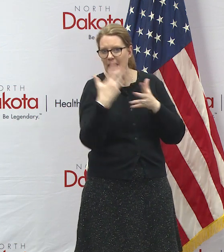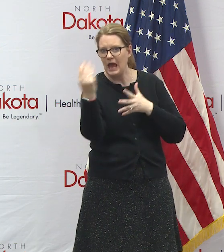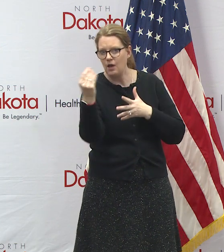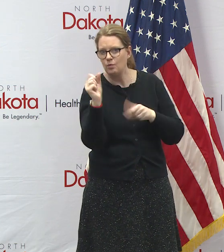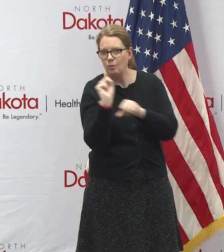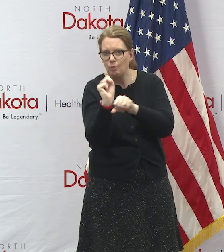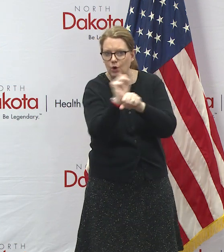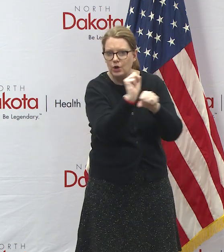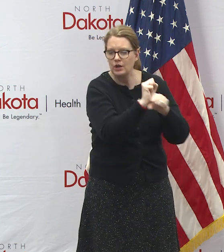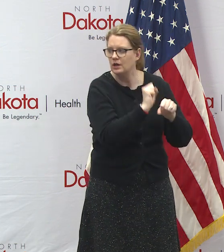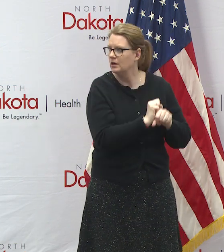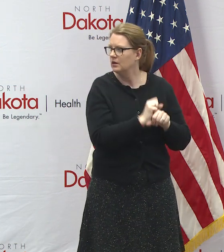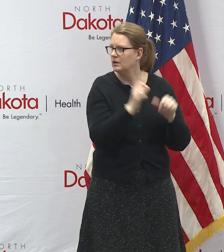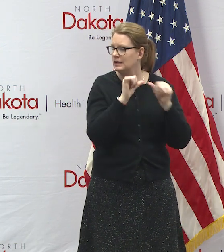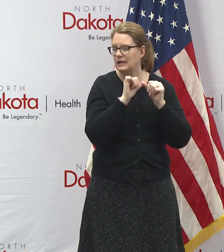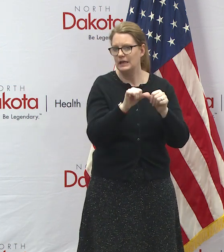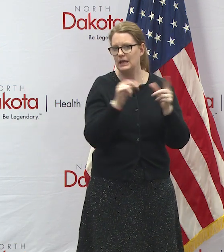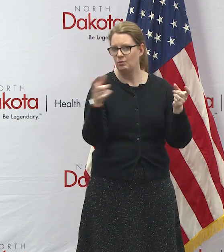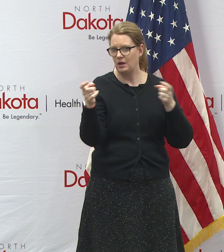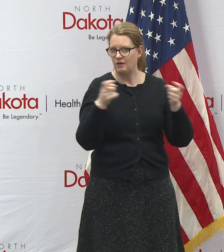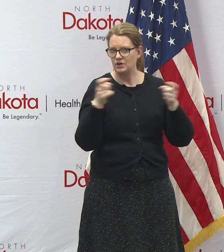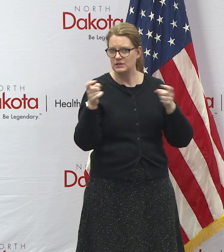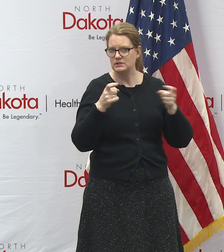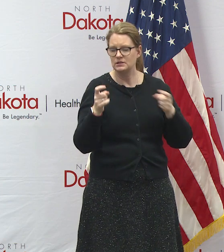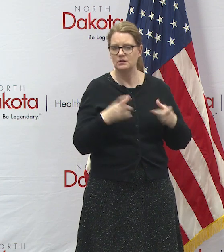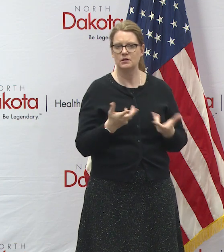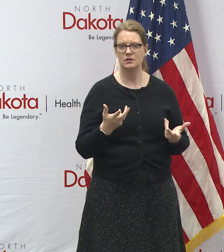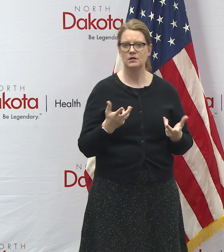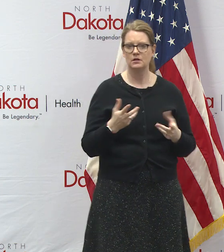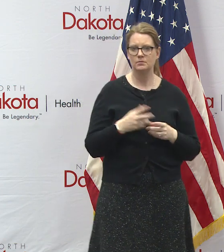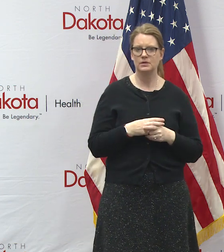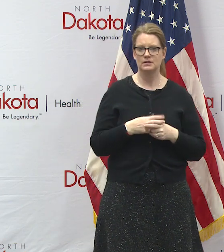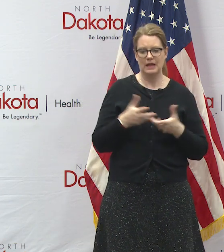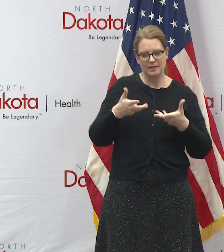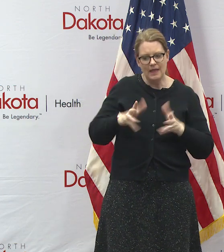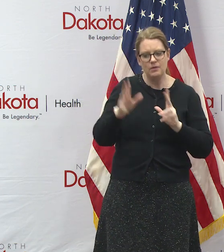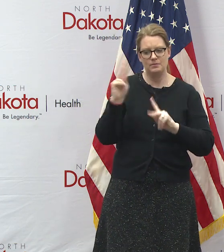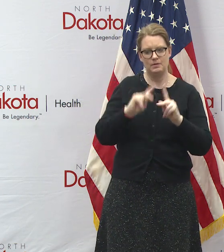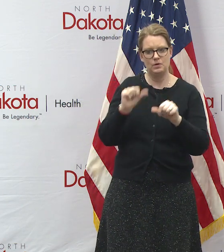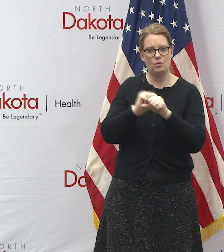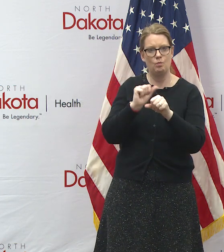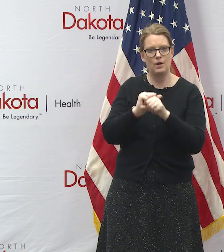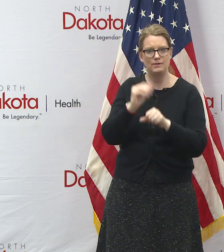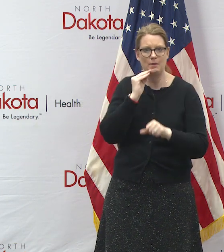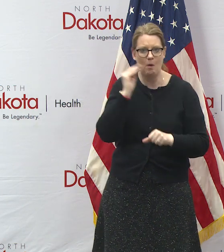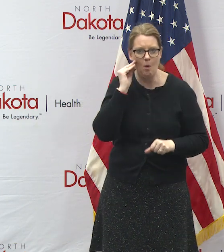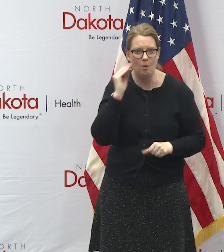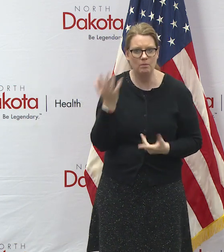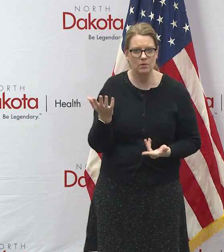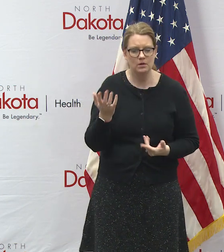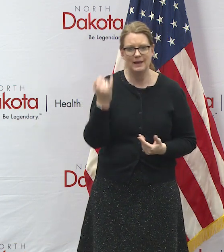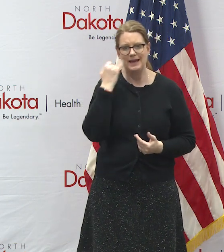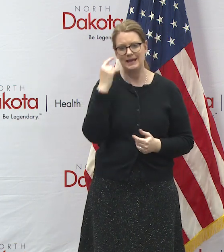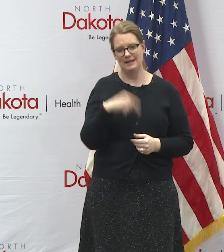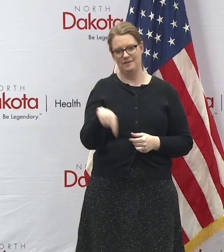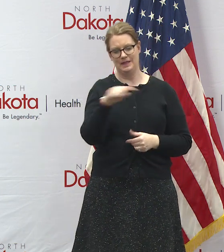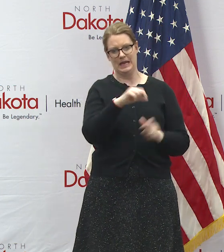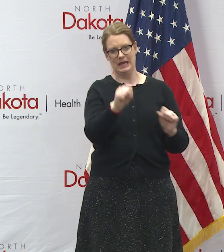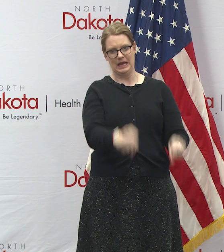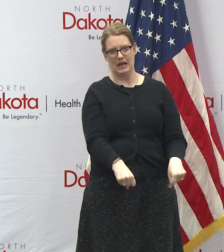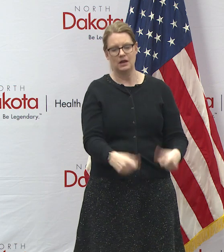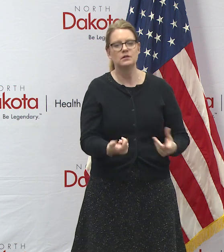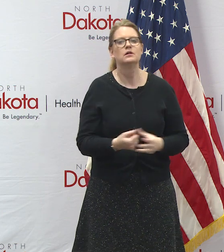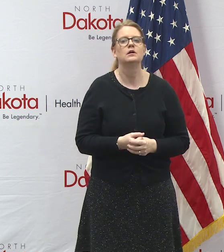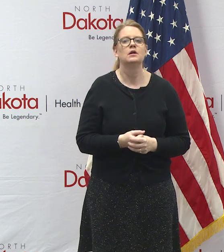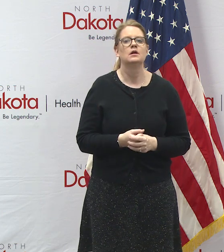as always we're continuing governance but we're actually letting people work from home where necessary and where they can we also